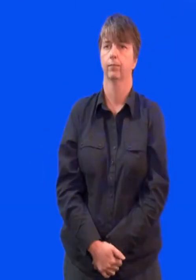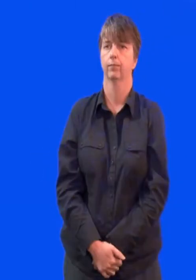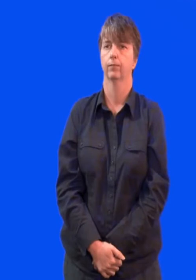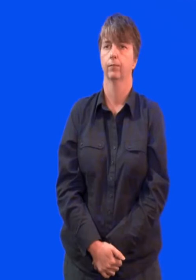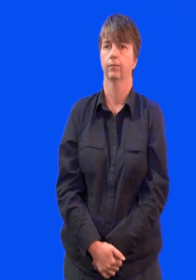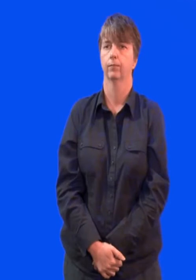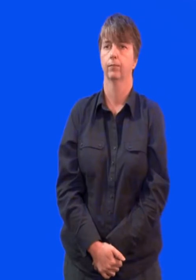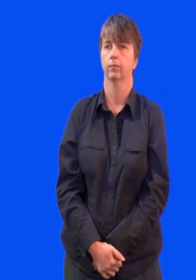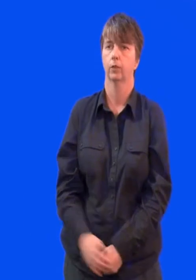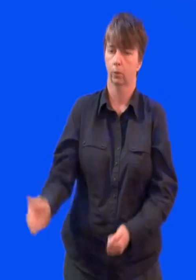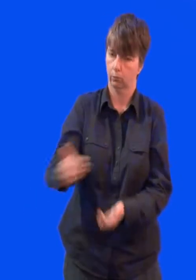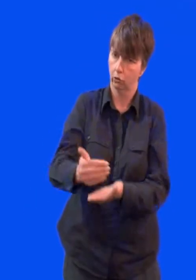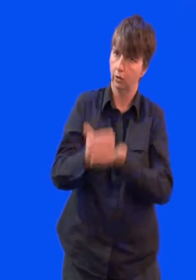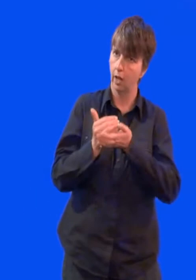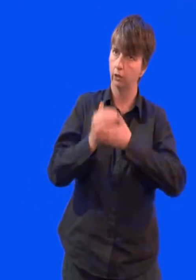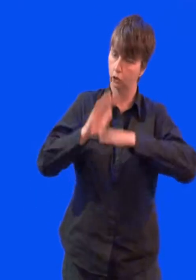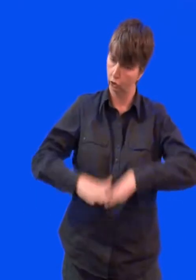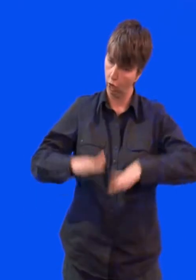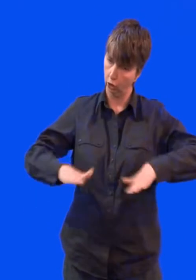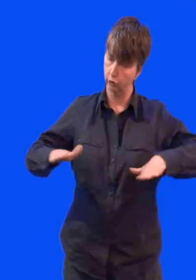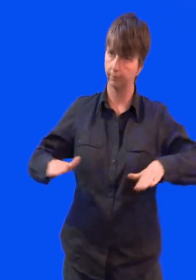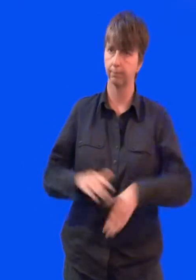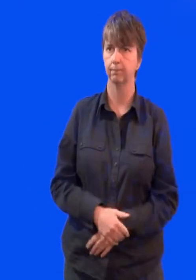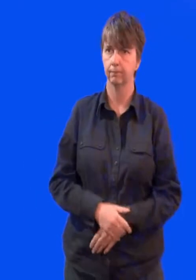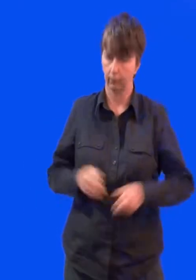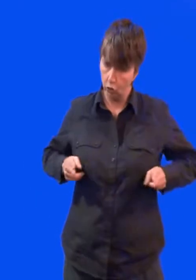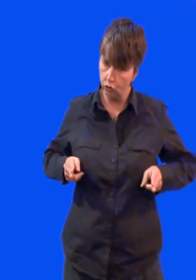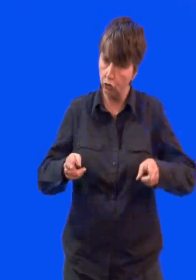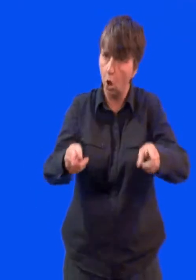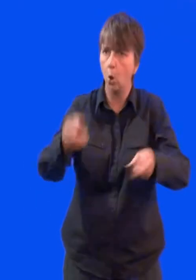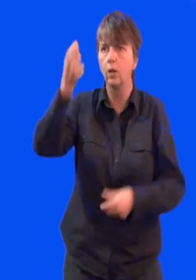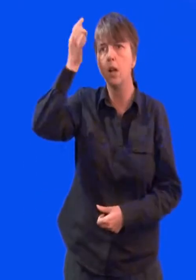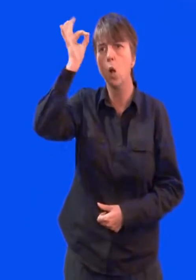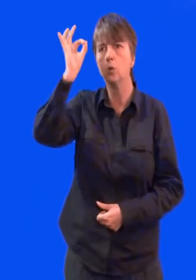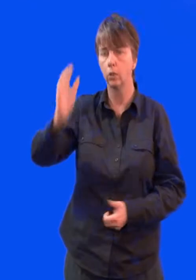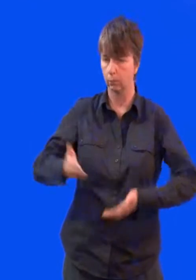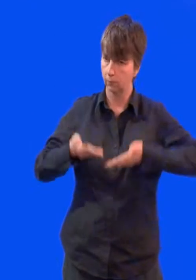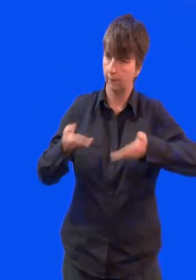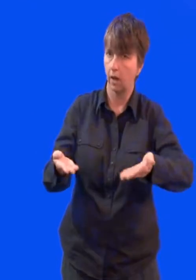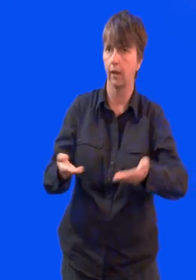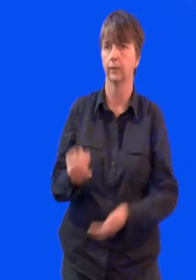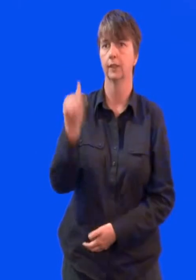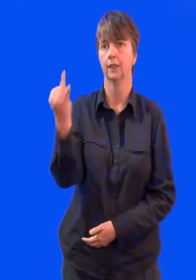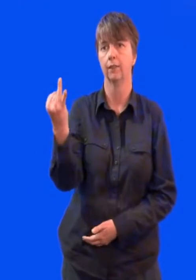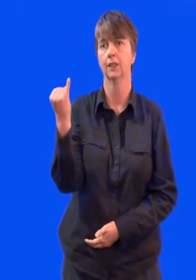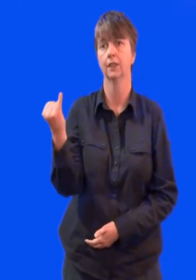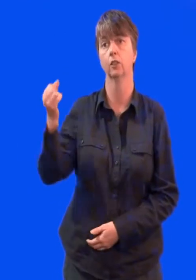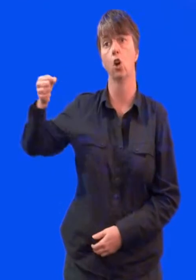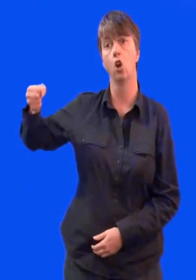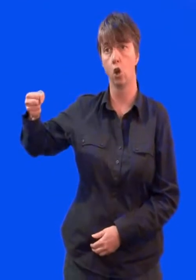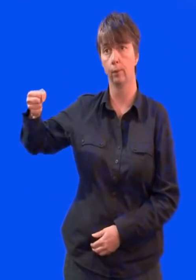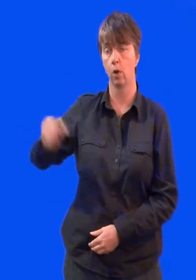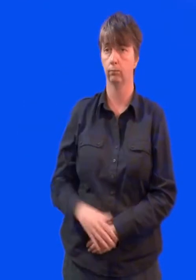class in West Yorkshire. To protect children from danger. Our council has 76